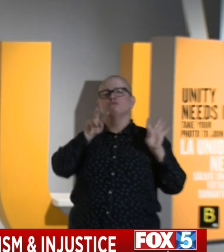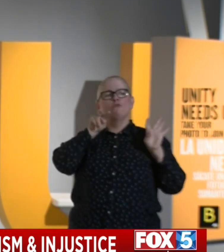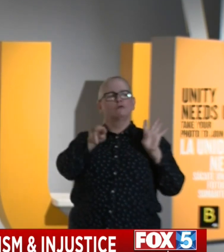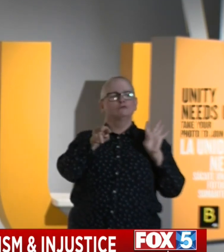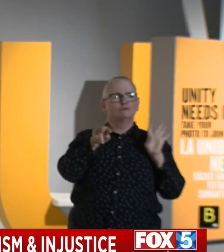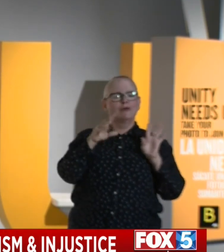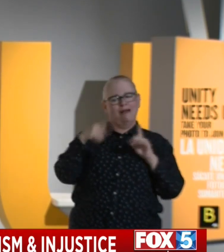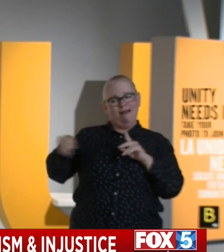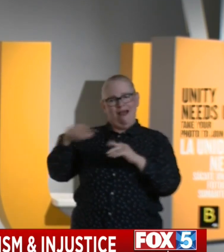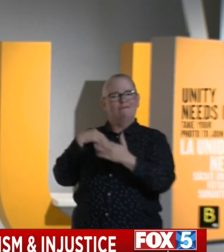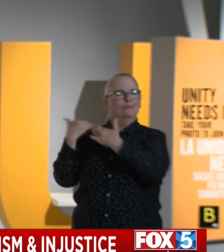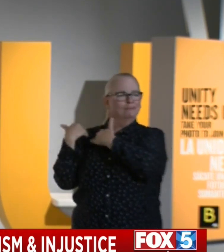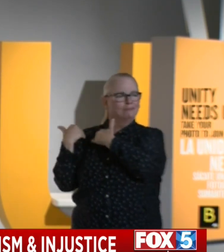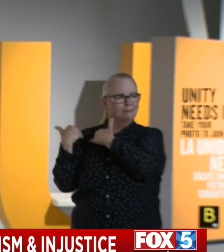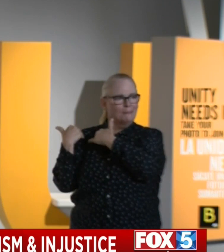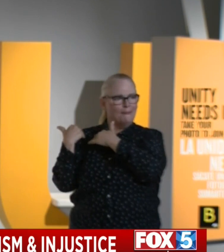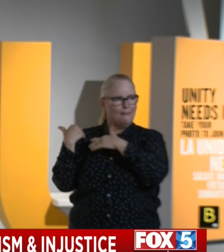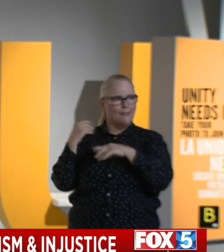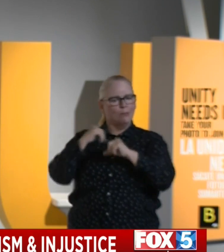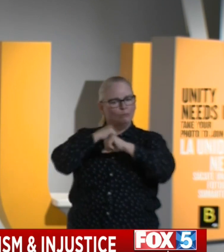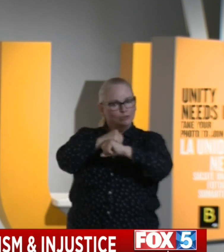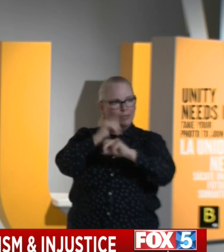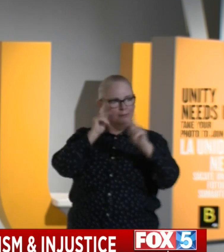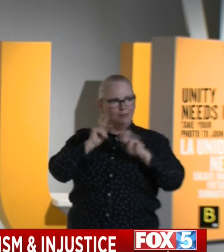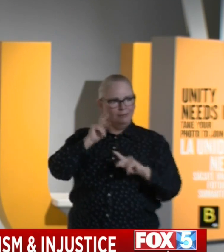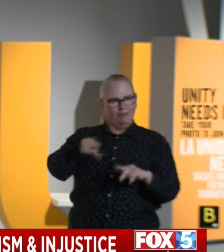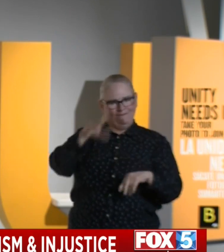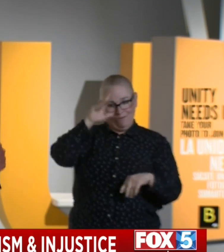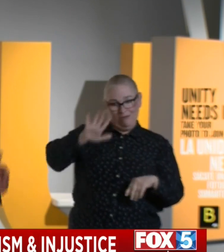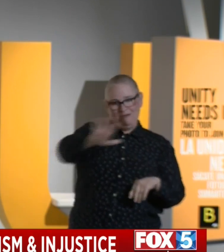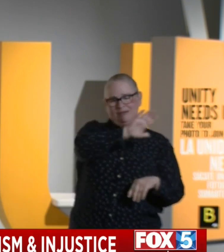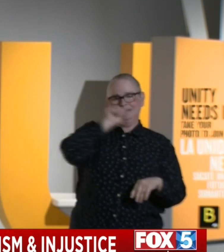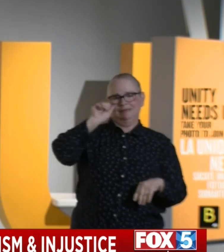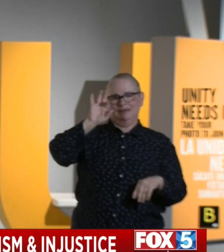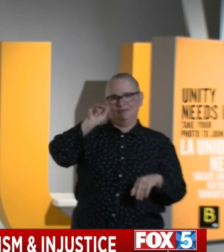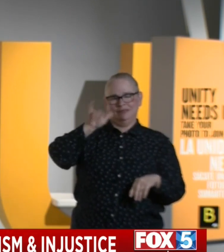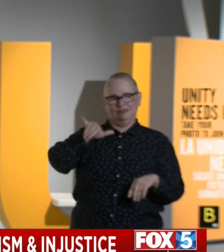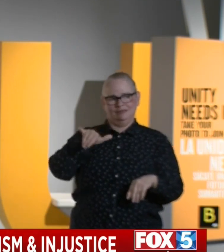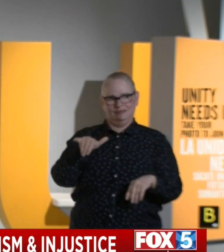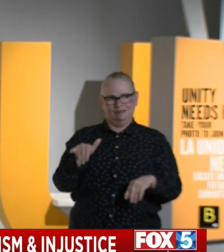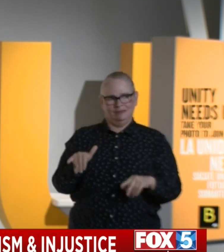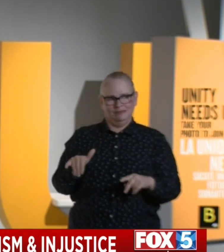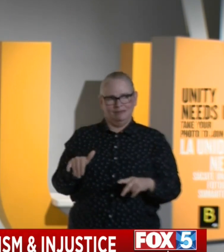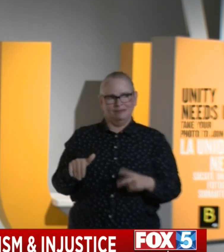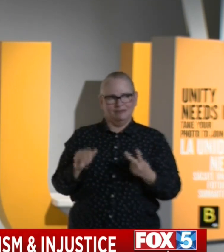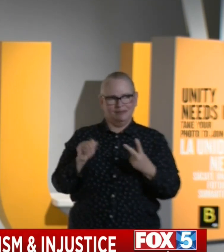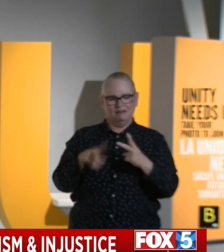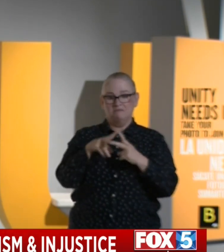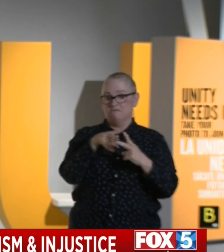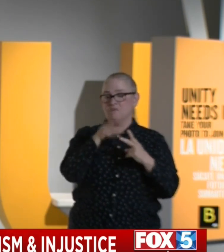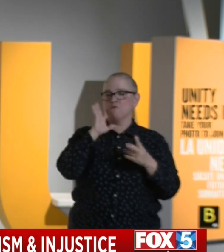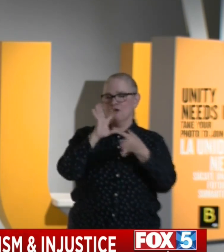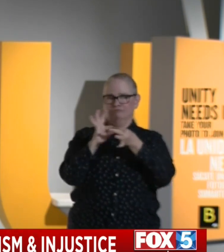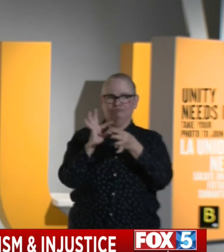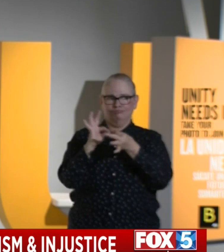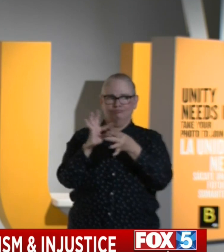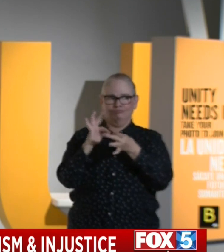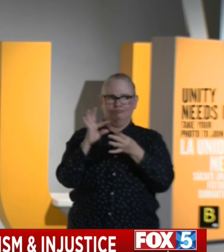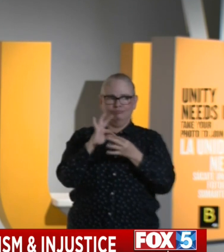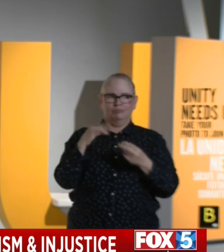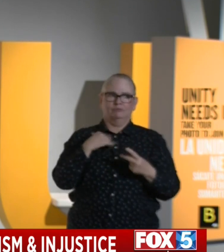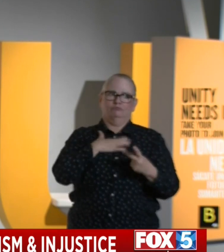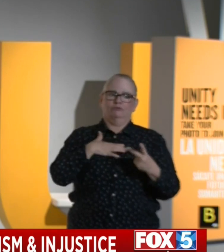and protects people's safety at the same time. And so you'll hear from them and I'm very pleased at their commitment